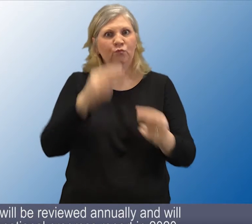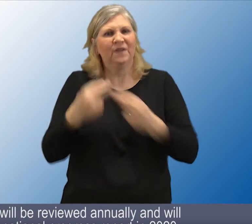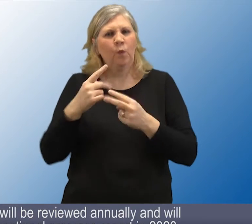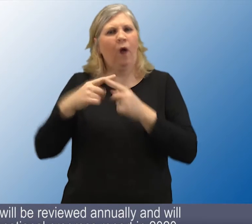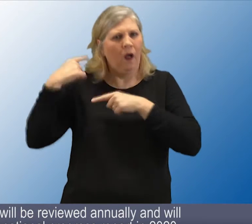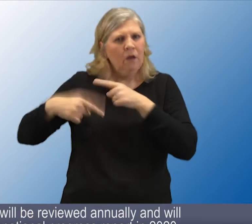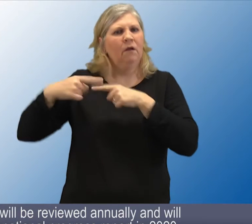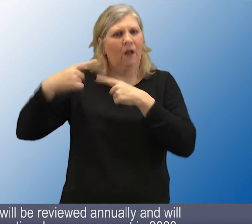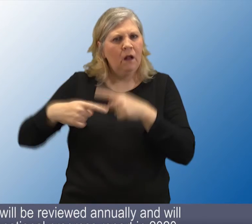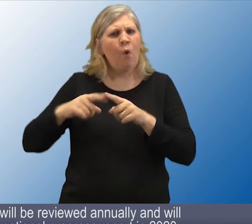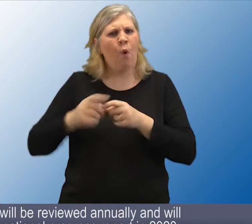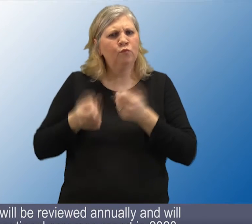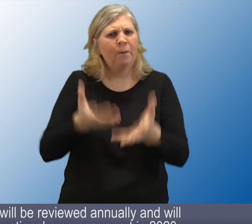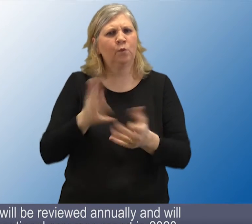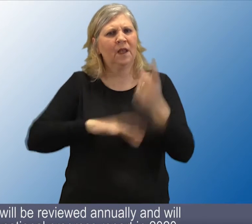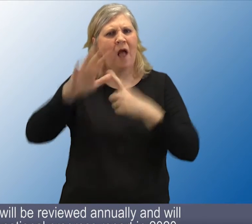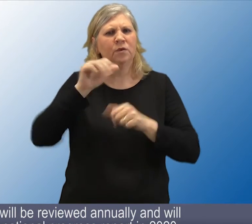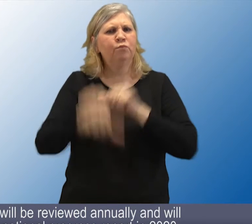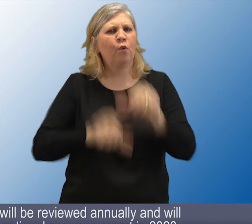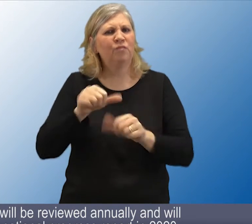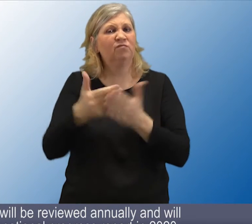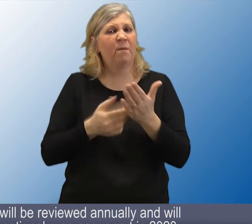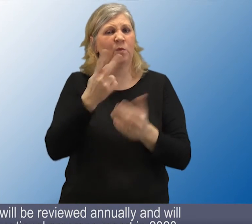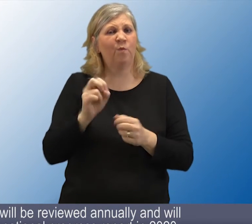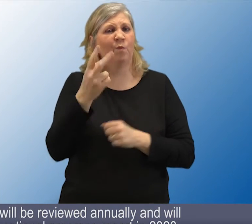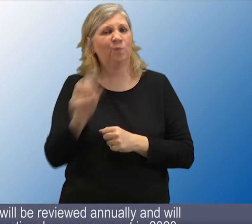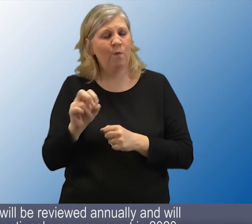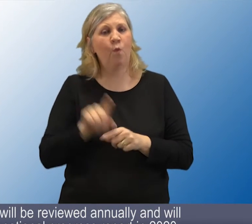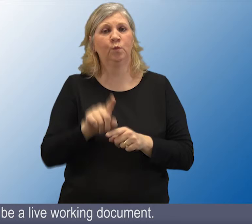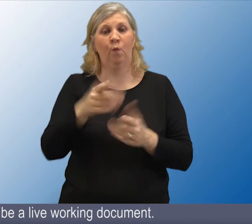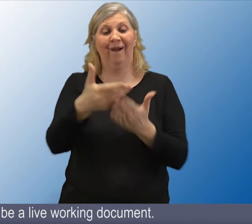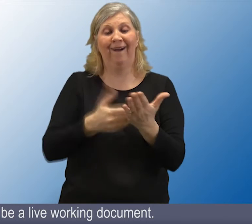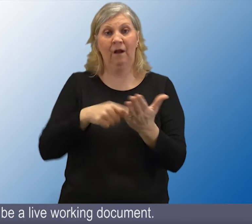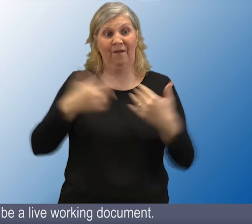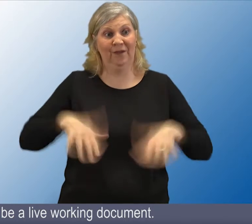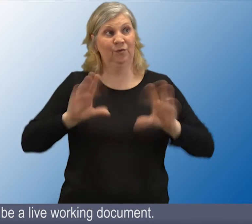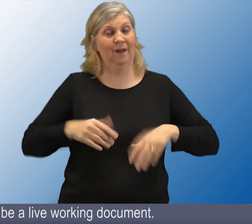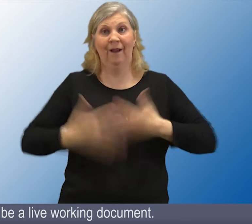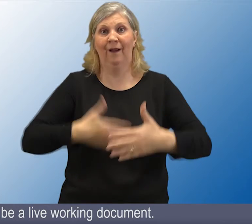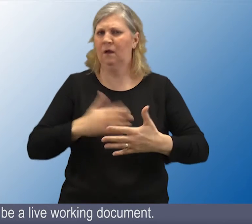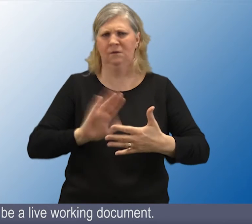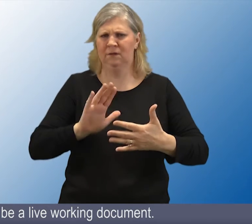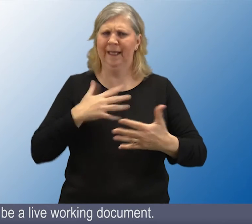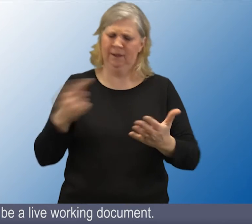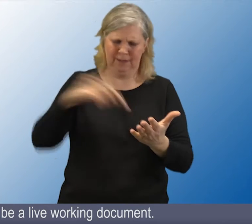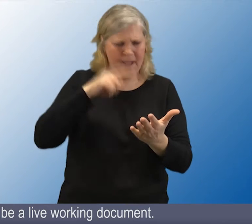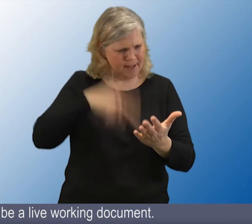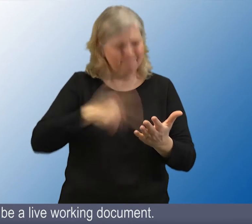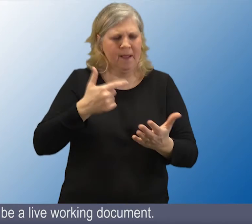The plan will be reviewed annually and will contribute to the National Progress Report in 2020, and will be a living-working